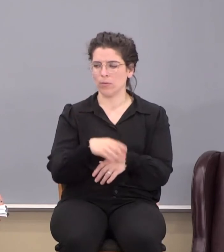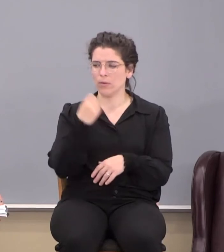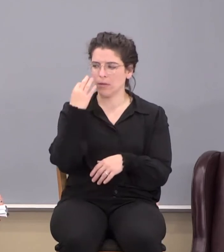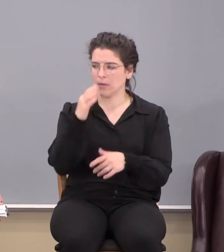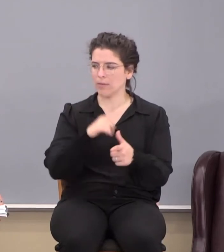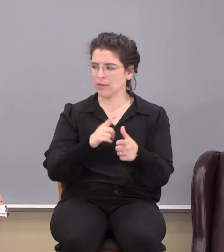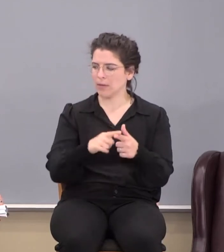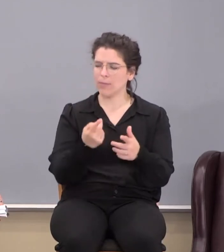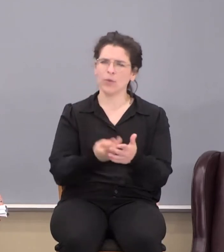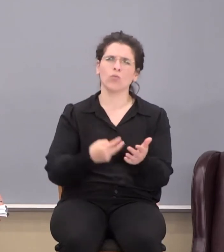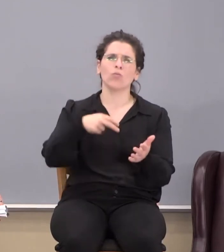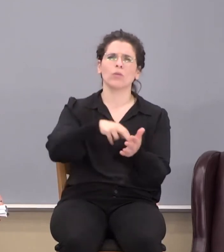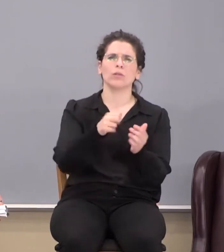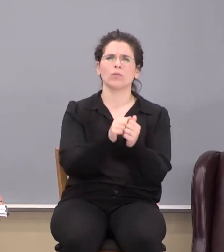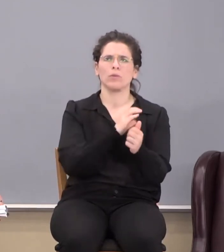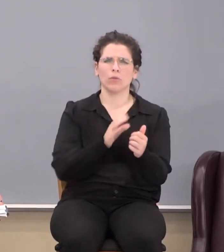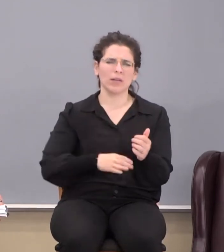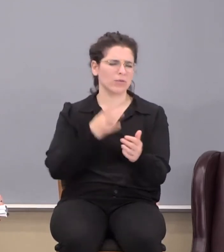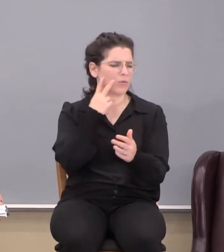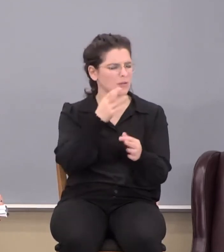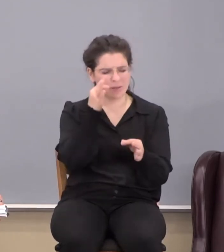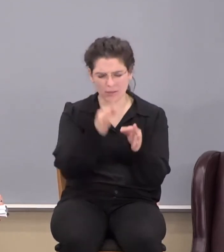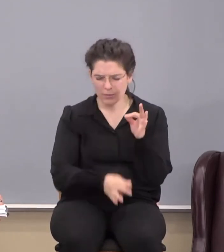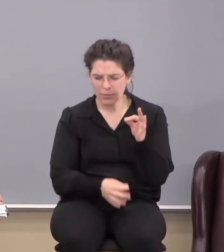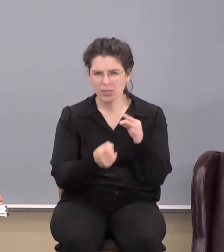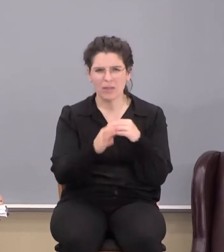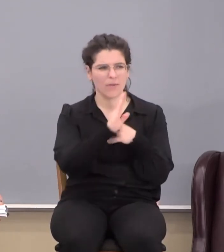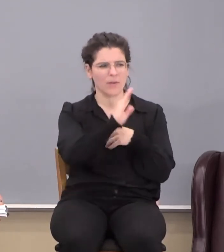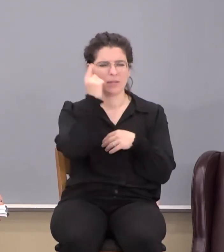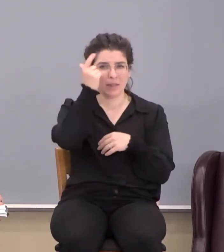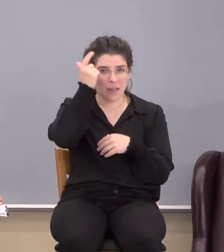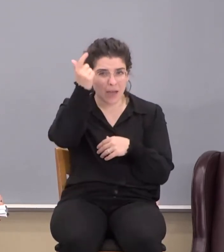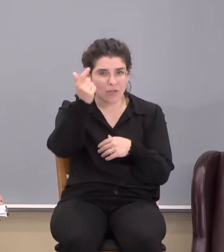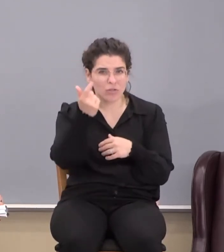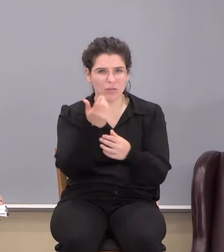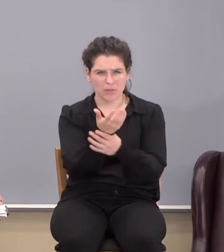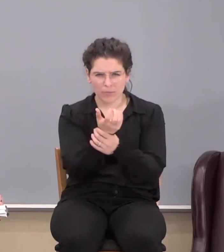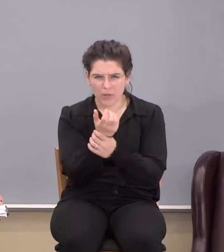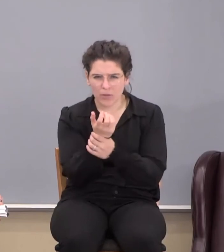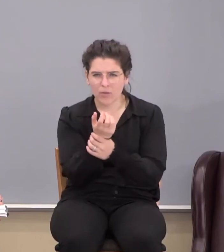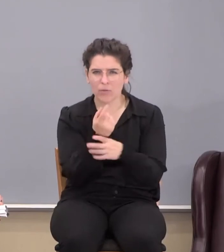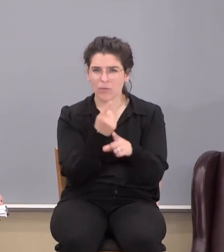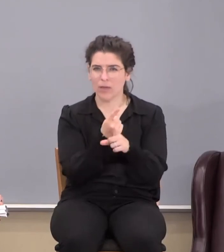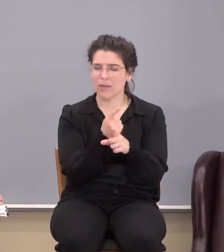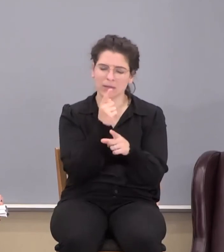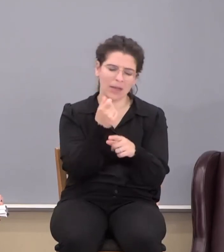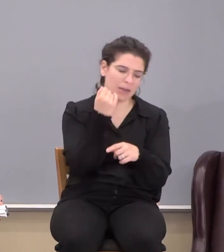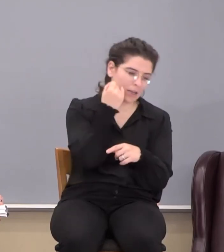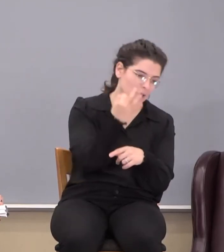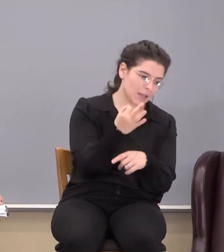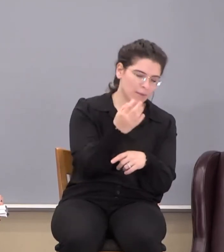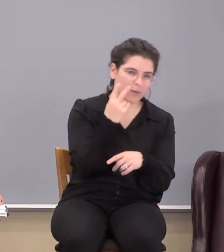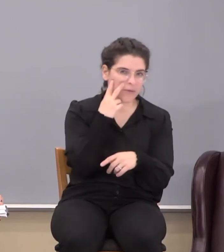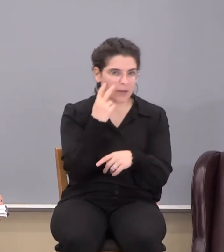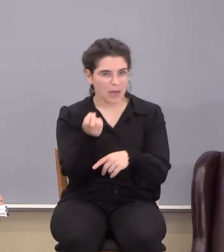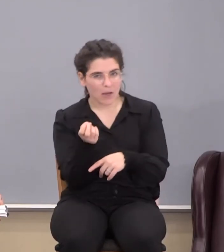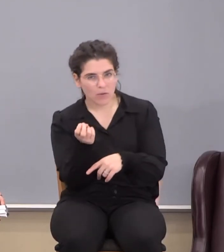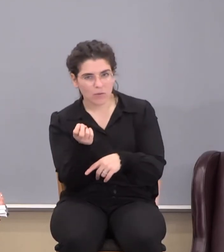if you then be risen in Christ. You see the simplicity of his logic, his appeal here. That's not the if of doubt.